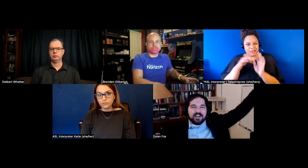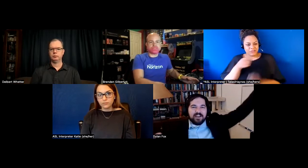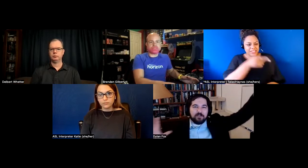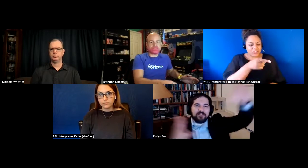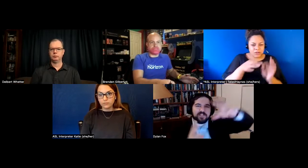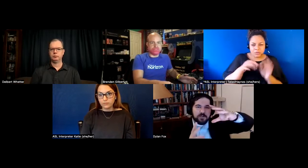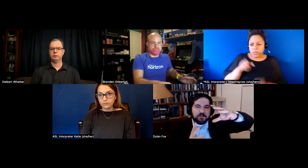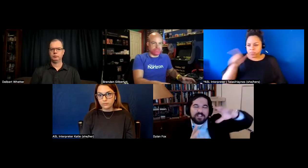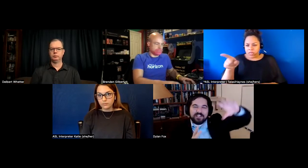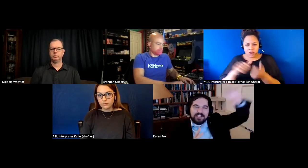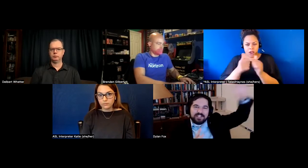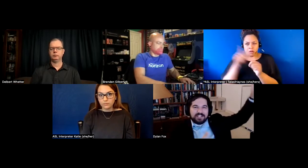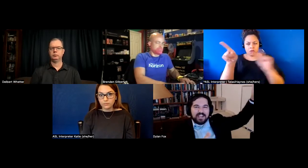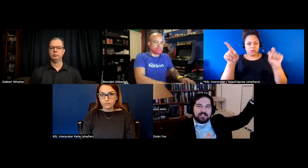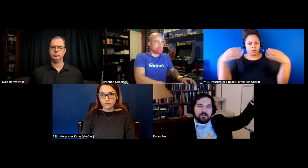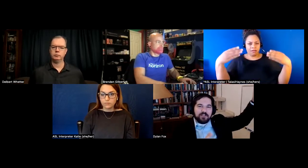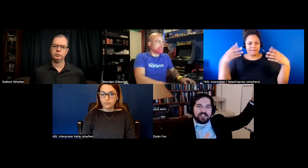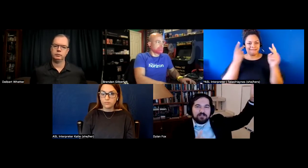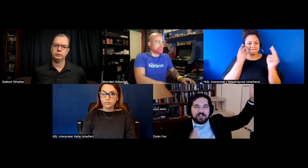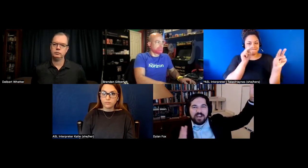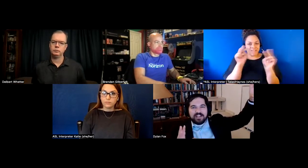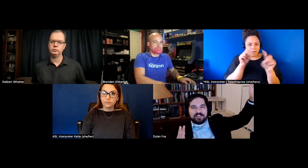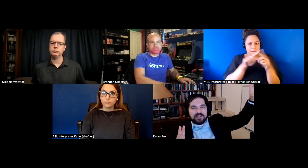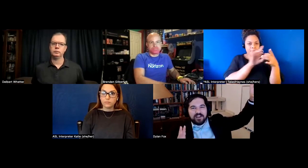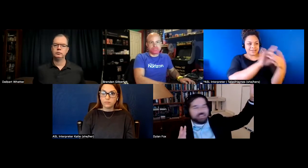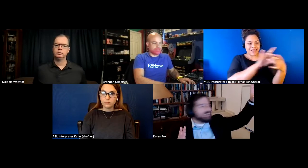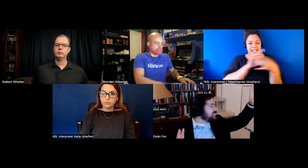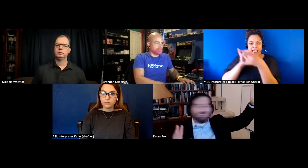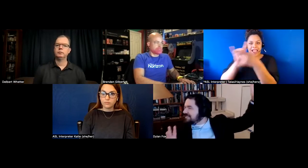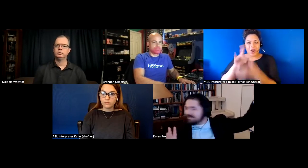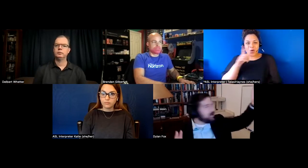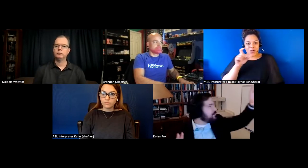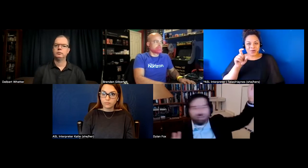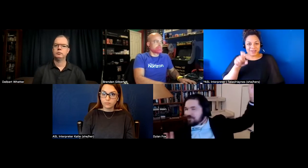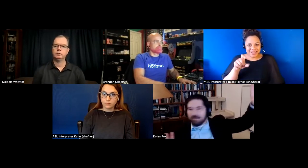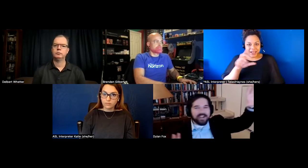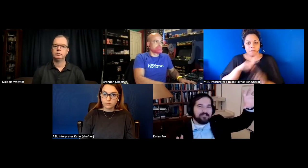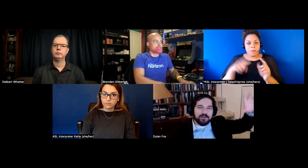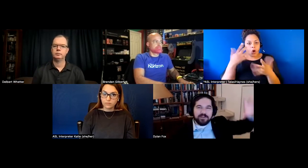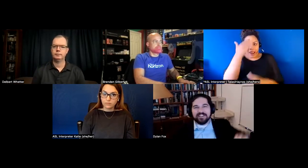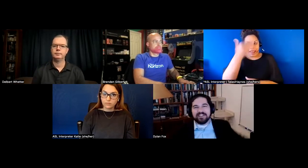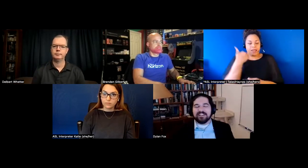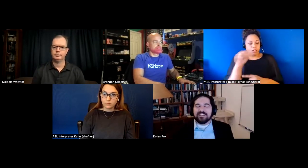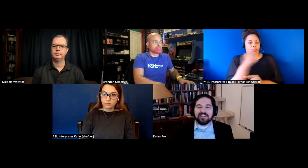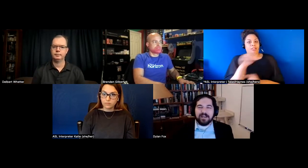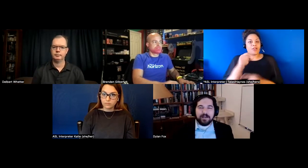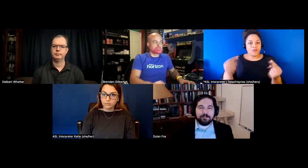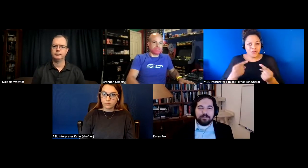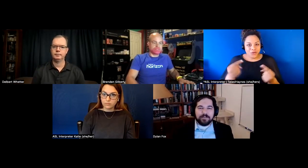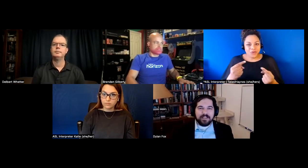have them be visible but tied to the people they need but not so that you have to whiplash your head back and forth um and